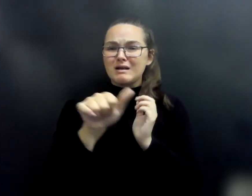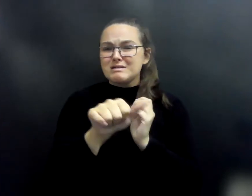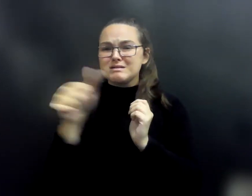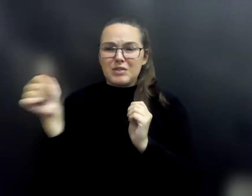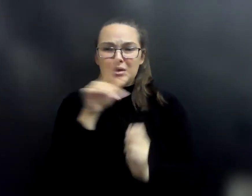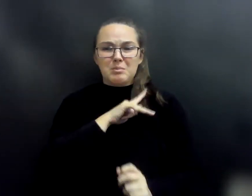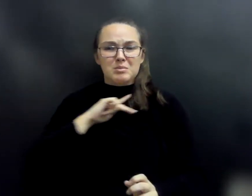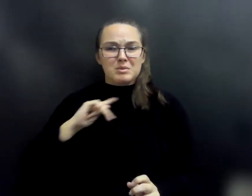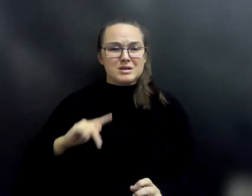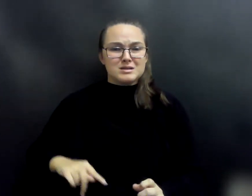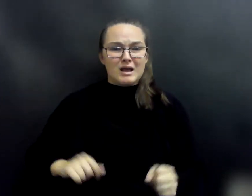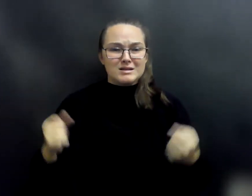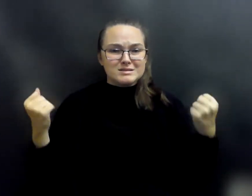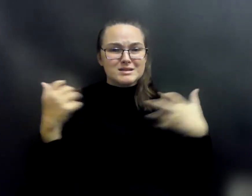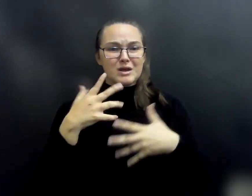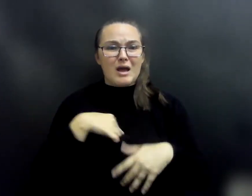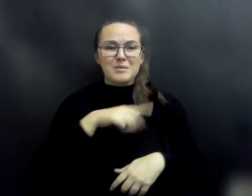or I fear that I will never see you again.